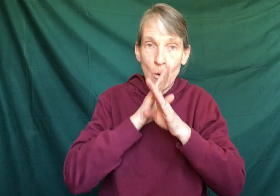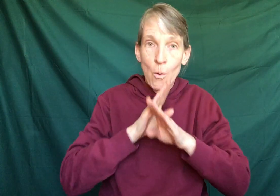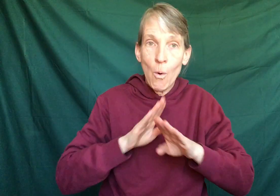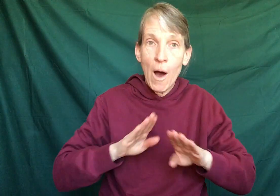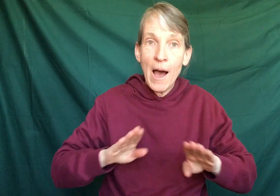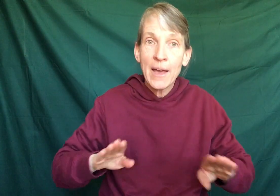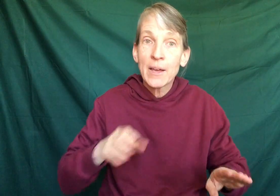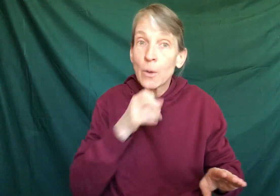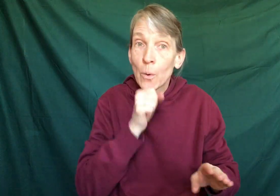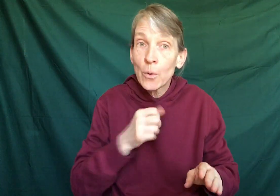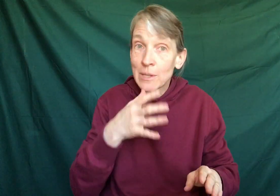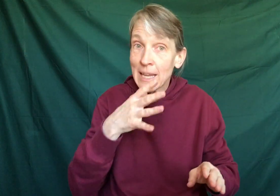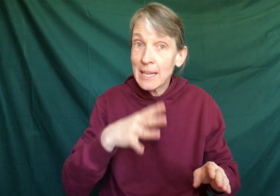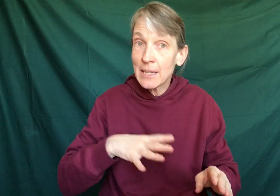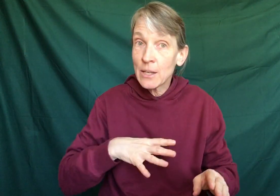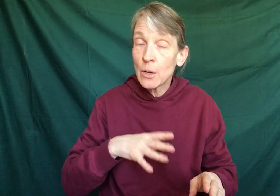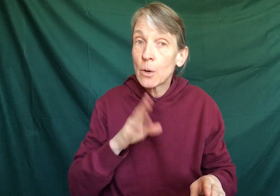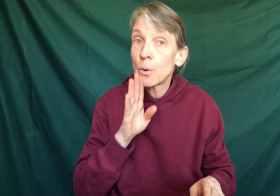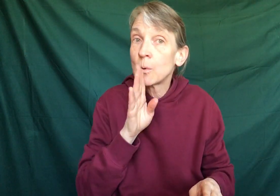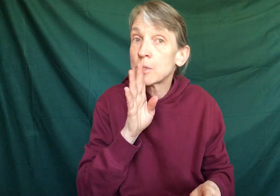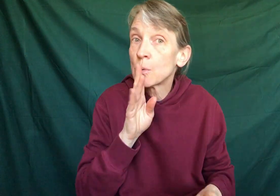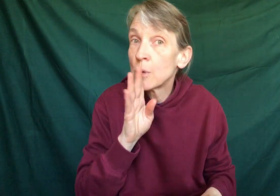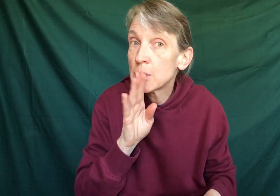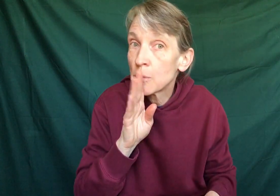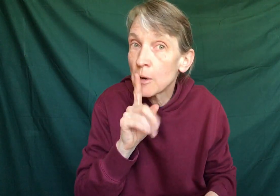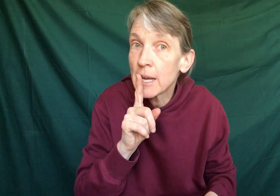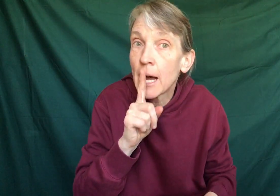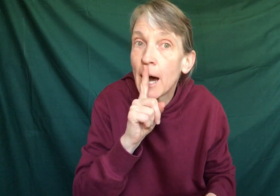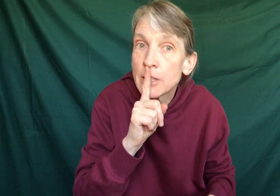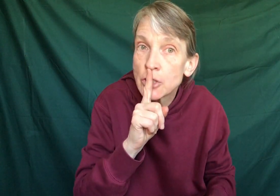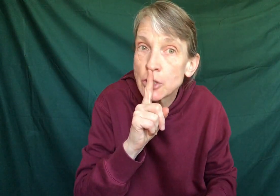quiet old lady who is whispering hush.